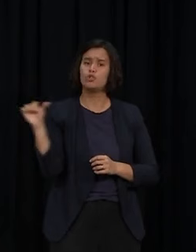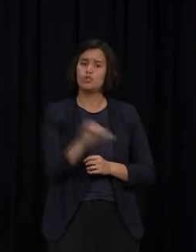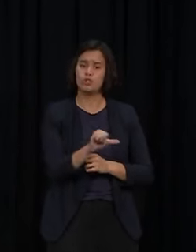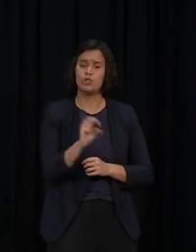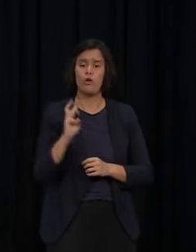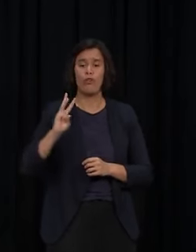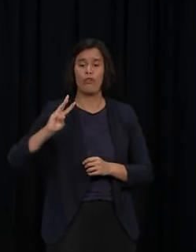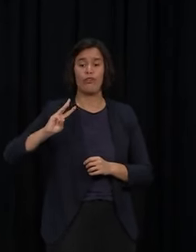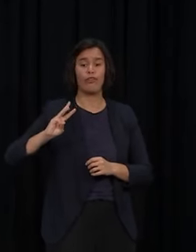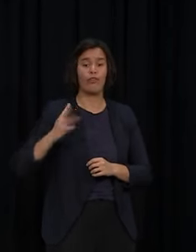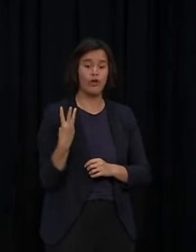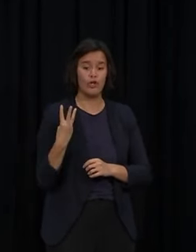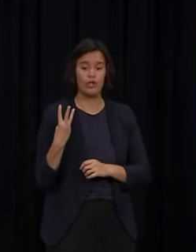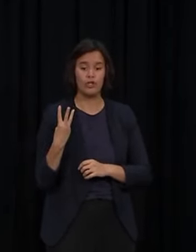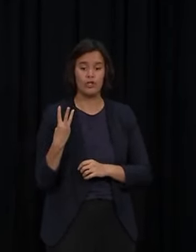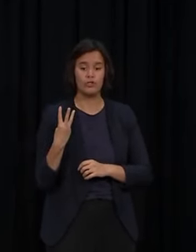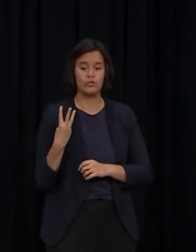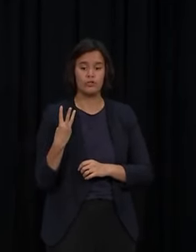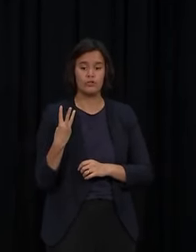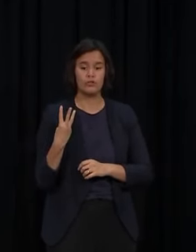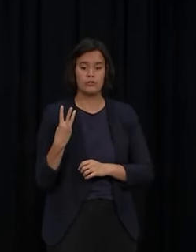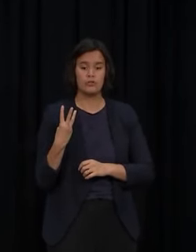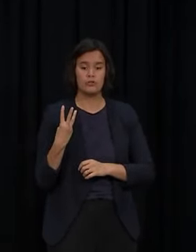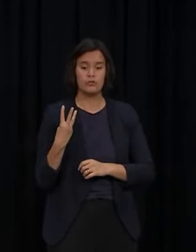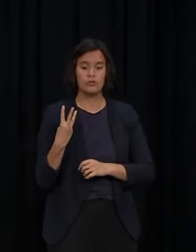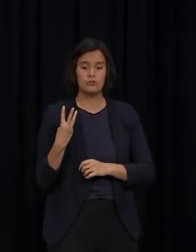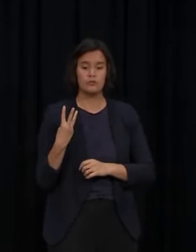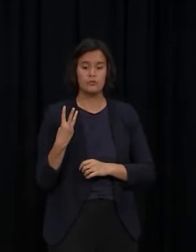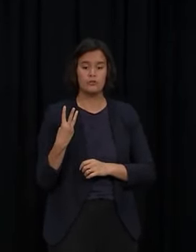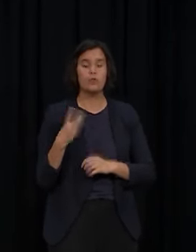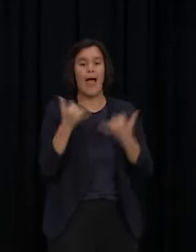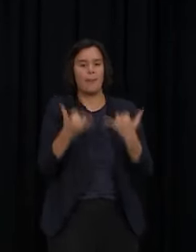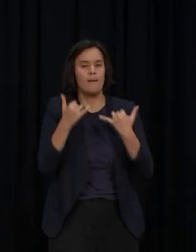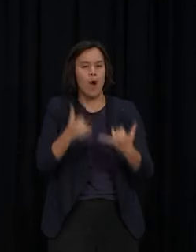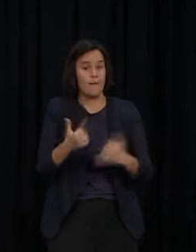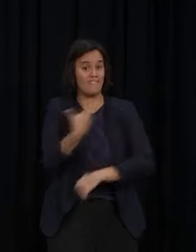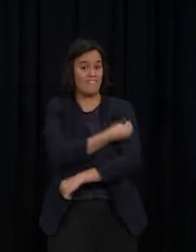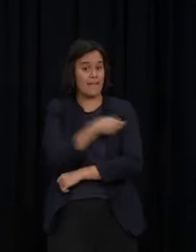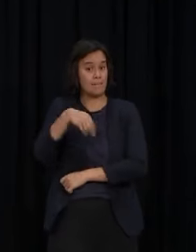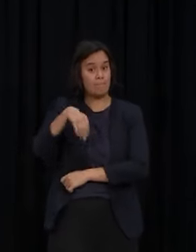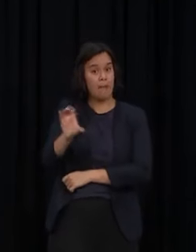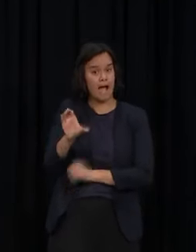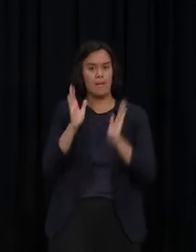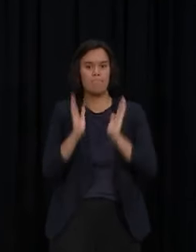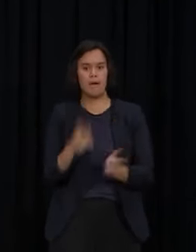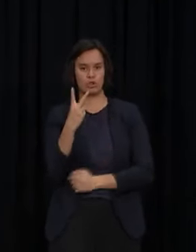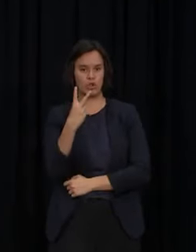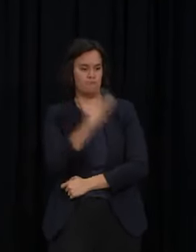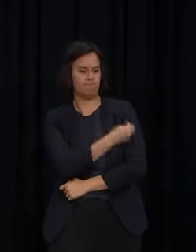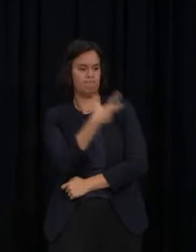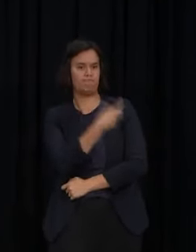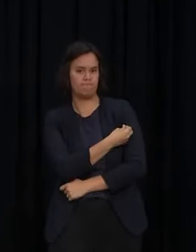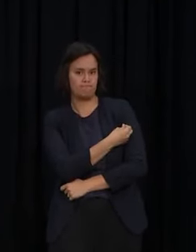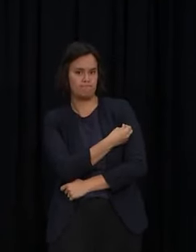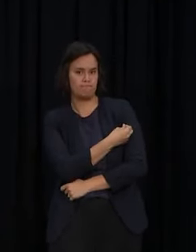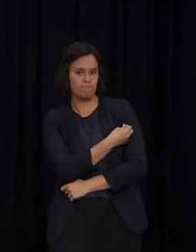as part of that fully vaccinated, to be considered fully vaccinated, to go to the gym, to use vaccine passes, all those things. Is there a delay